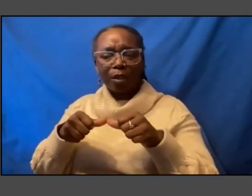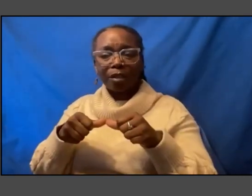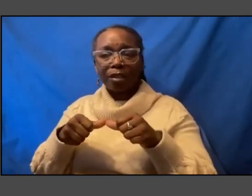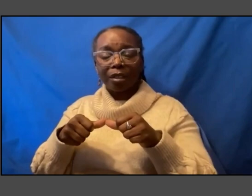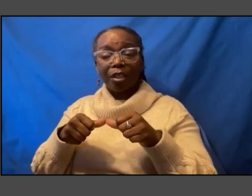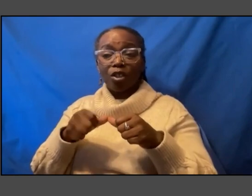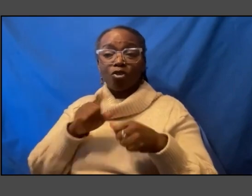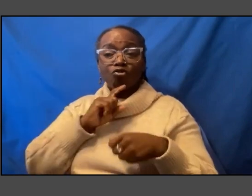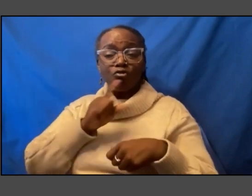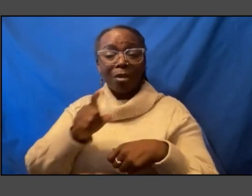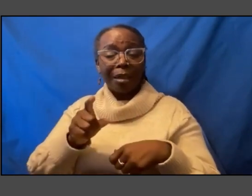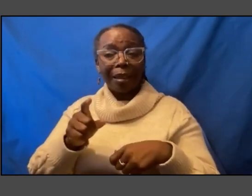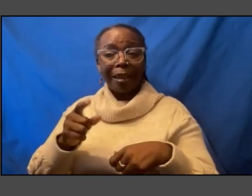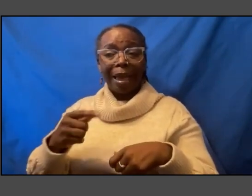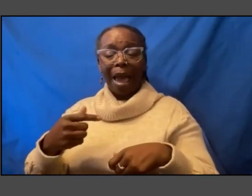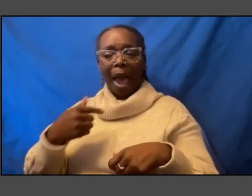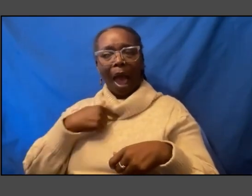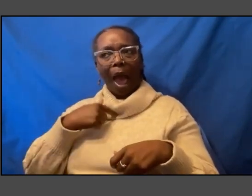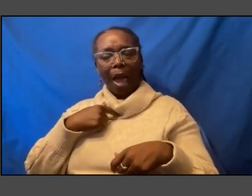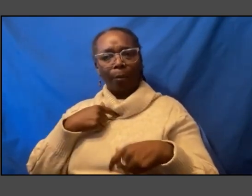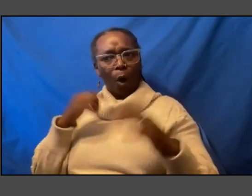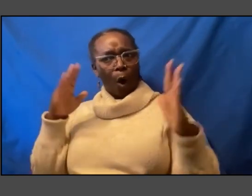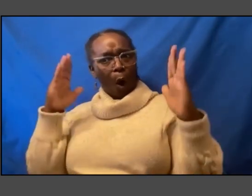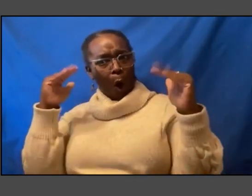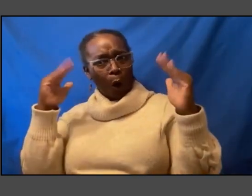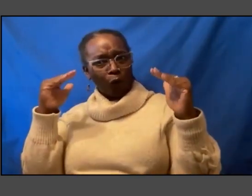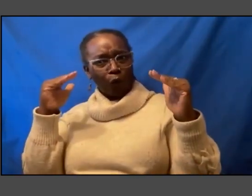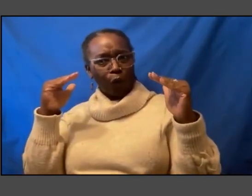hopeful but worried what about you